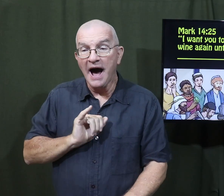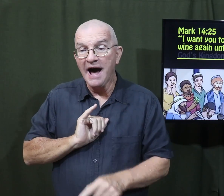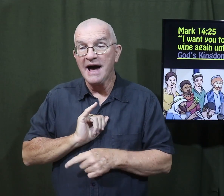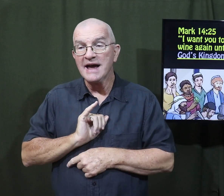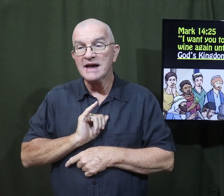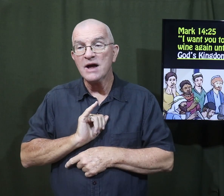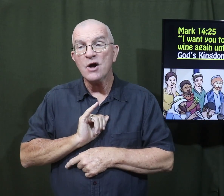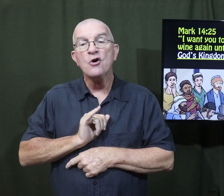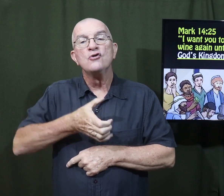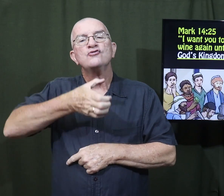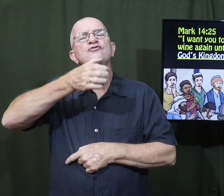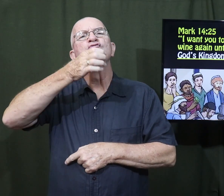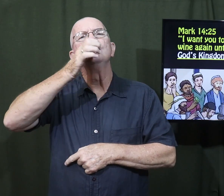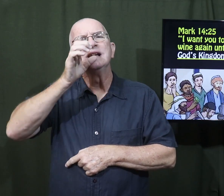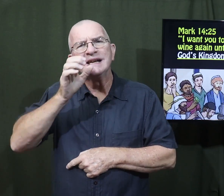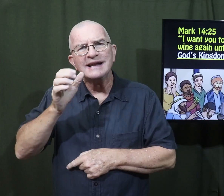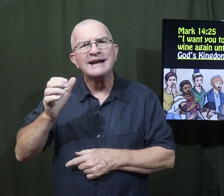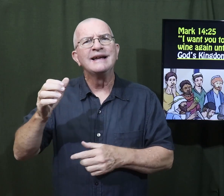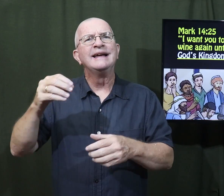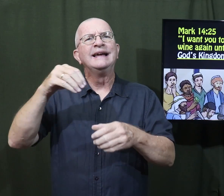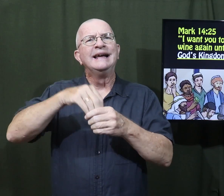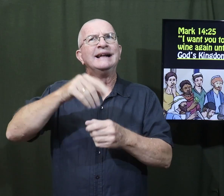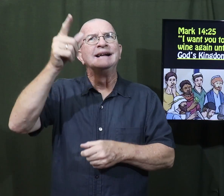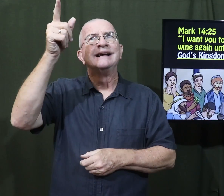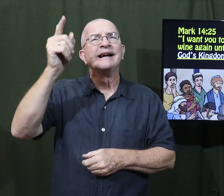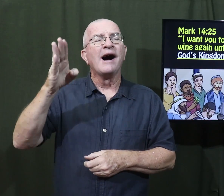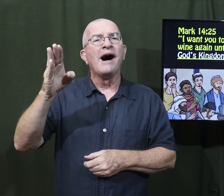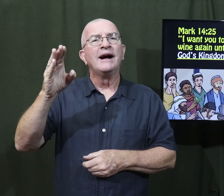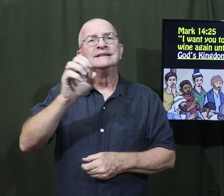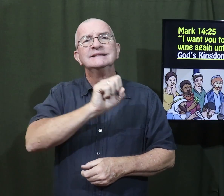when I drink it in God's kingdom